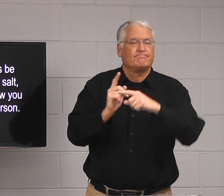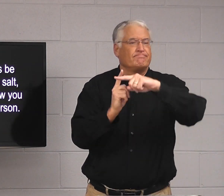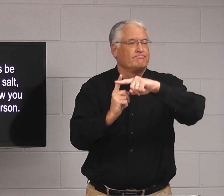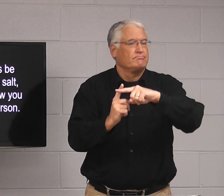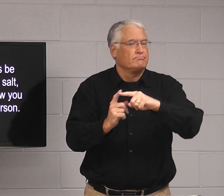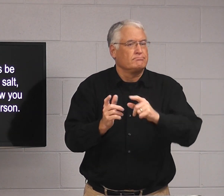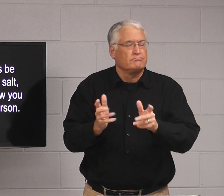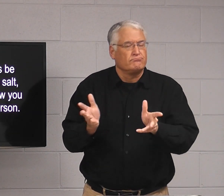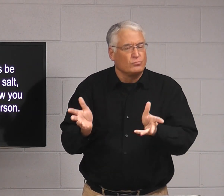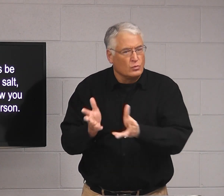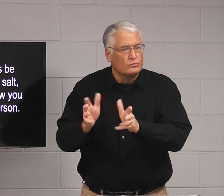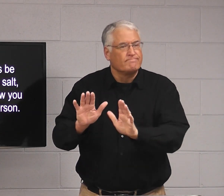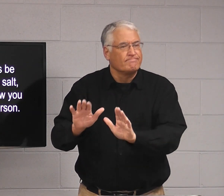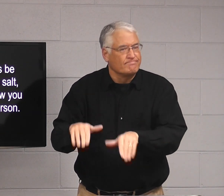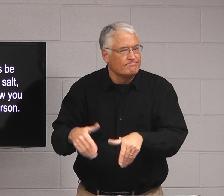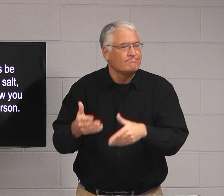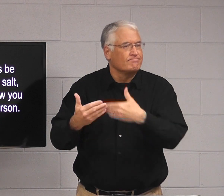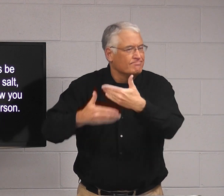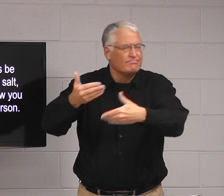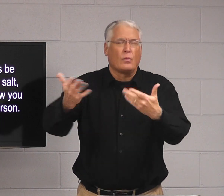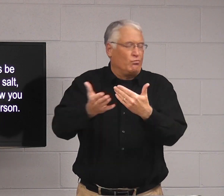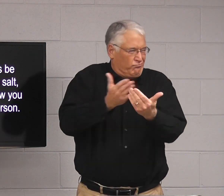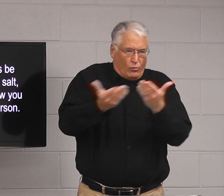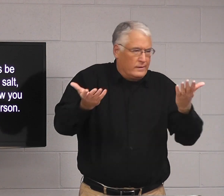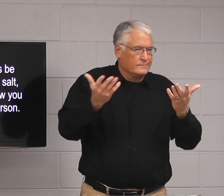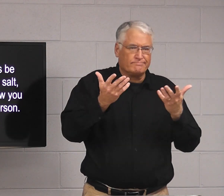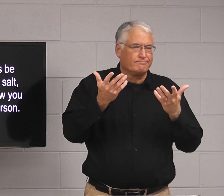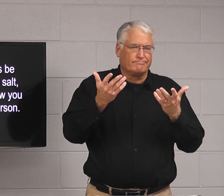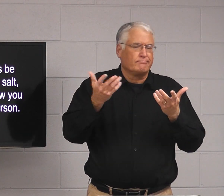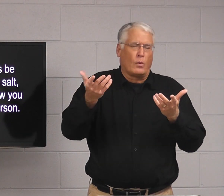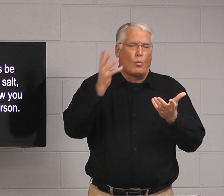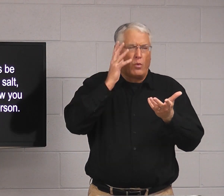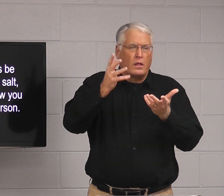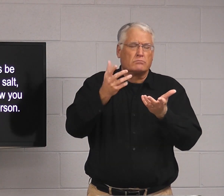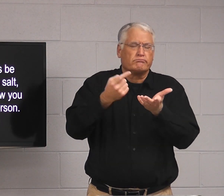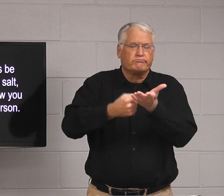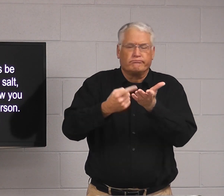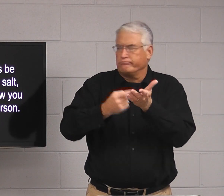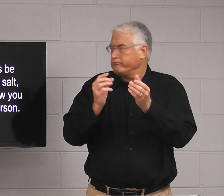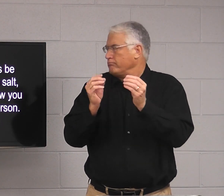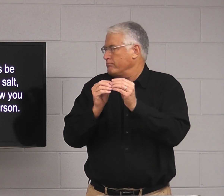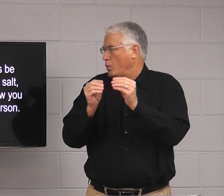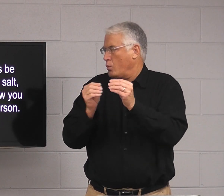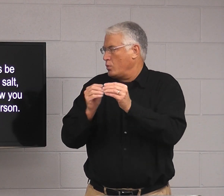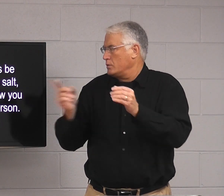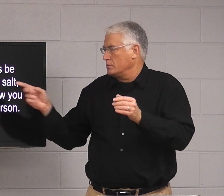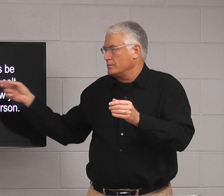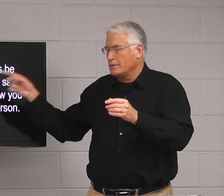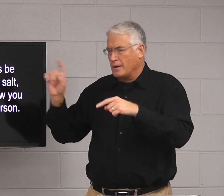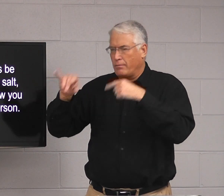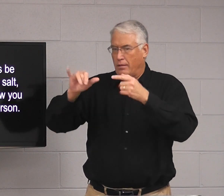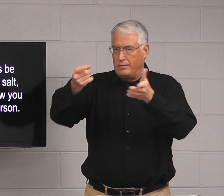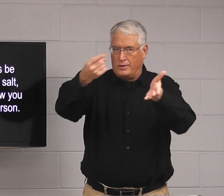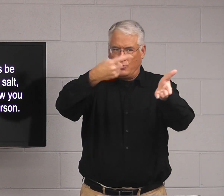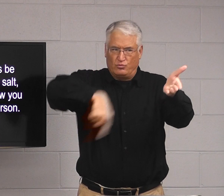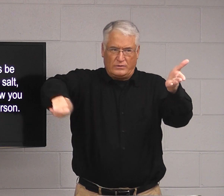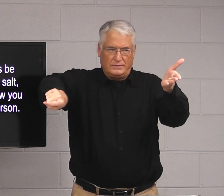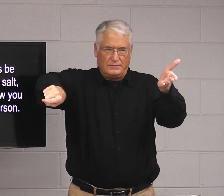speak positive and be encouraging, uplifting, you know, whatever it might be that you might have a discussion. We'll discuss it